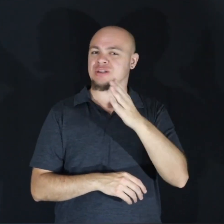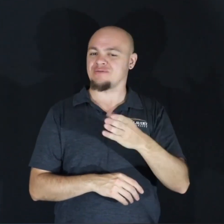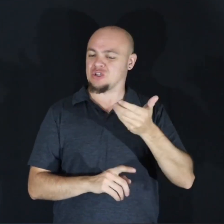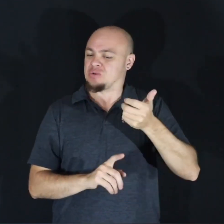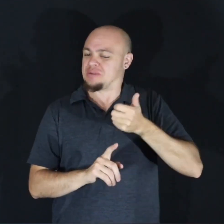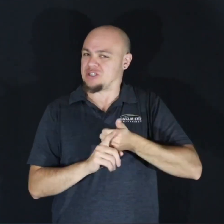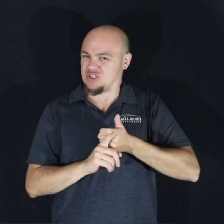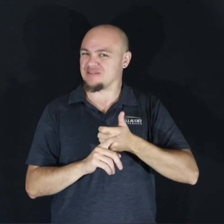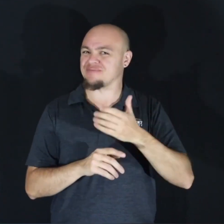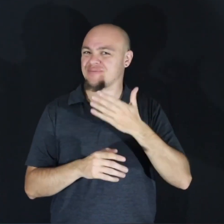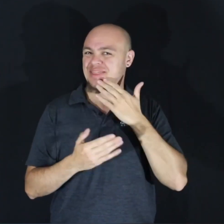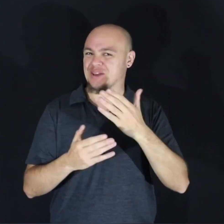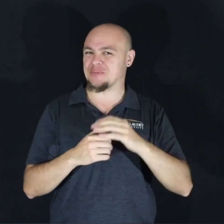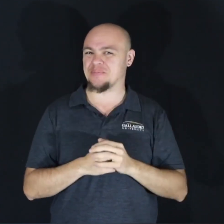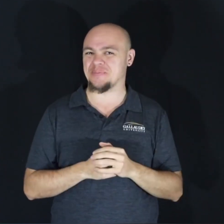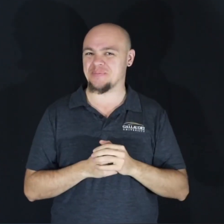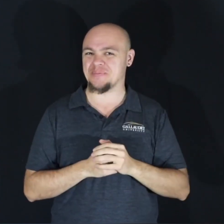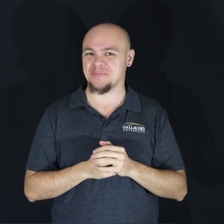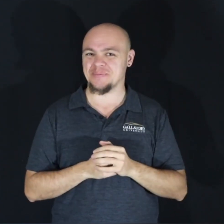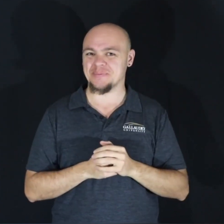ourselves. Thank you. you. Thank you. You